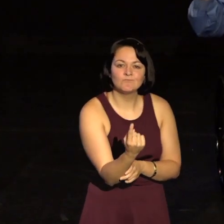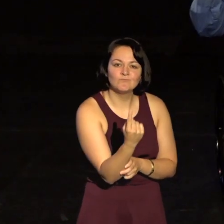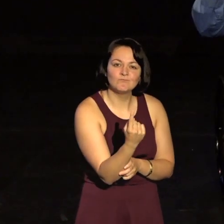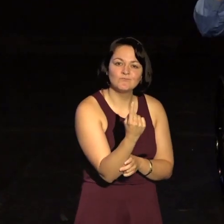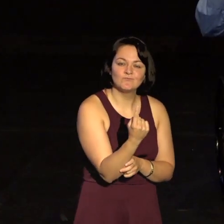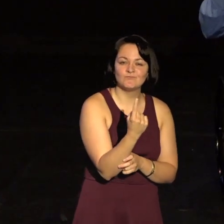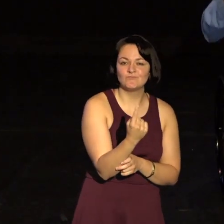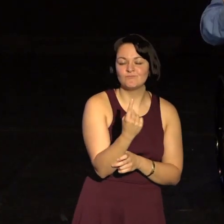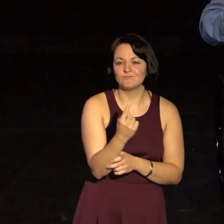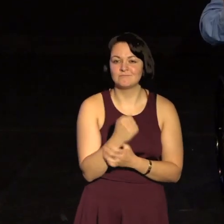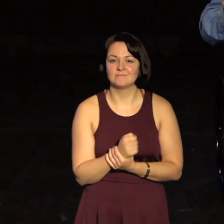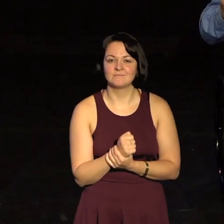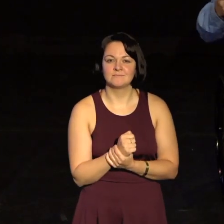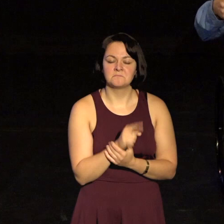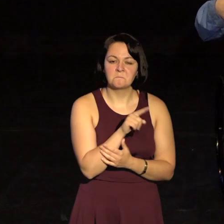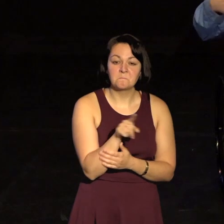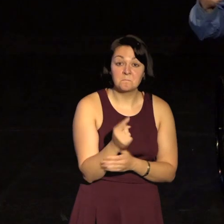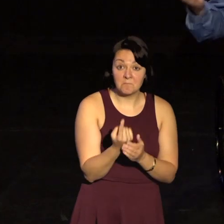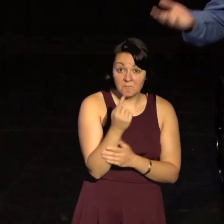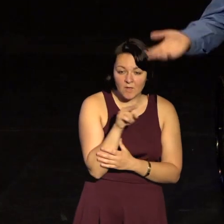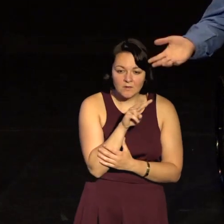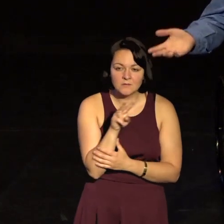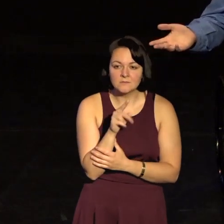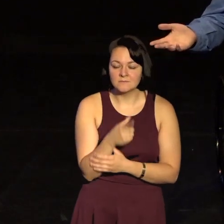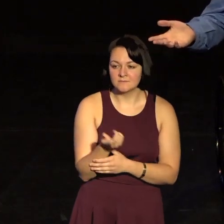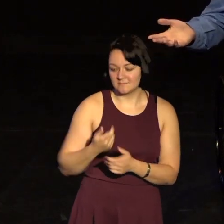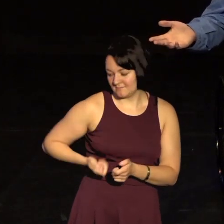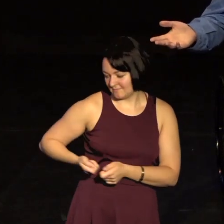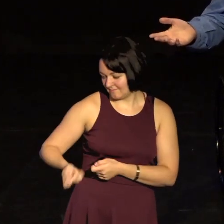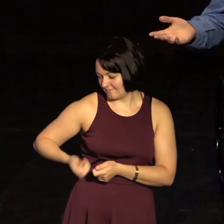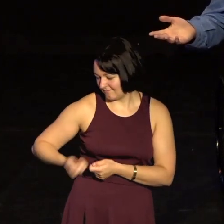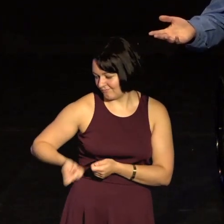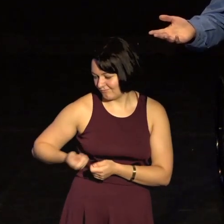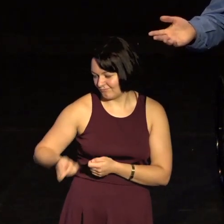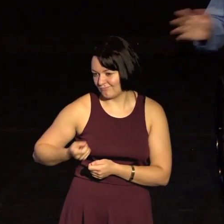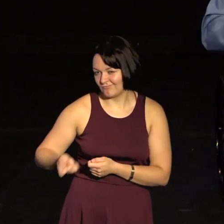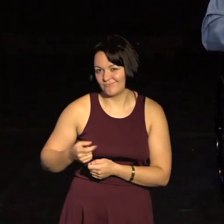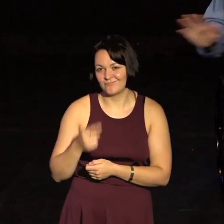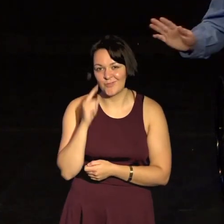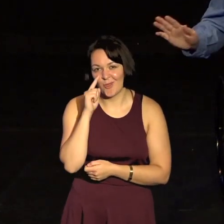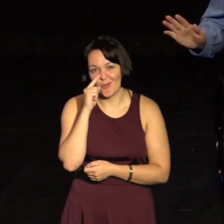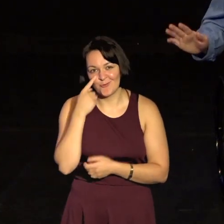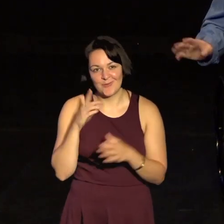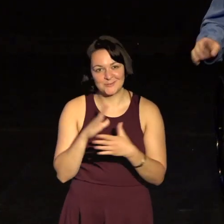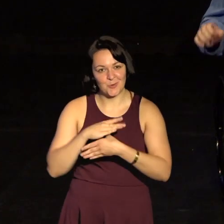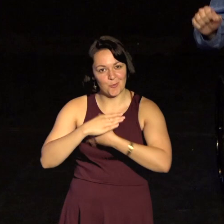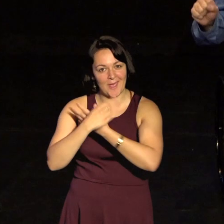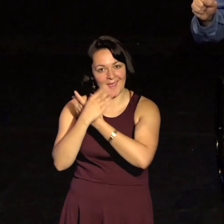And, you know, you see him at first. Maybe you're feeding the pigeons. Some people like rats with wings. I'm not judging.